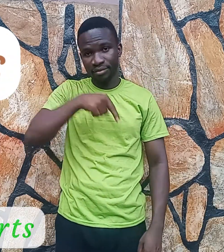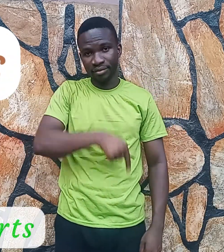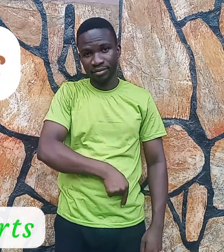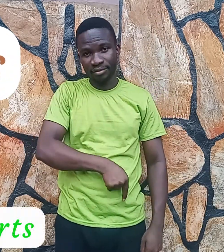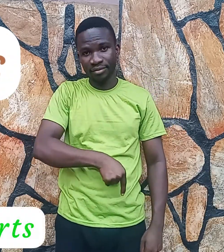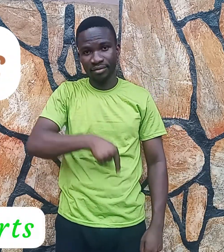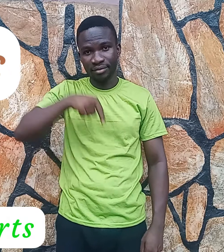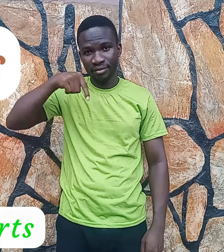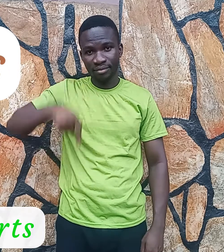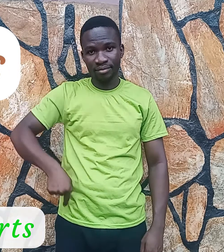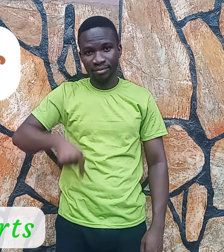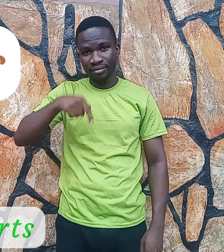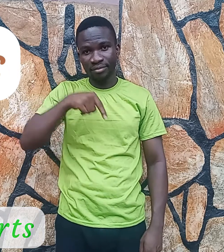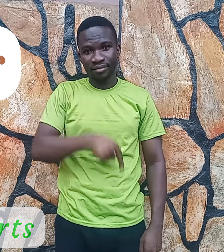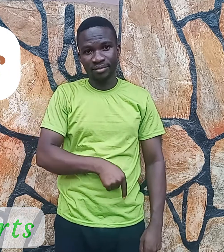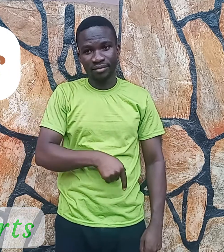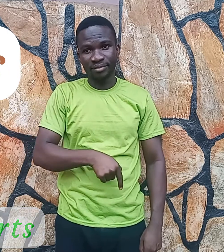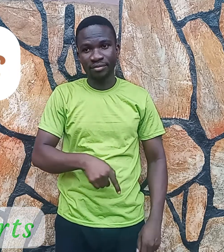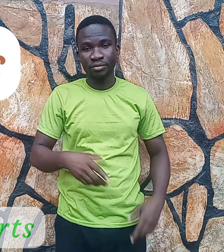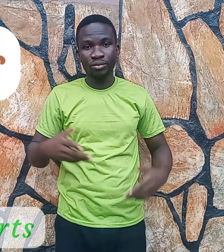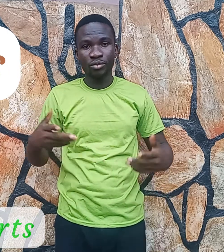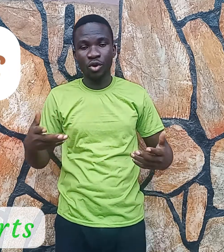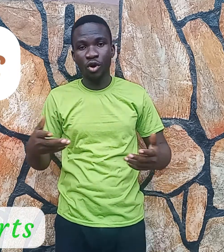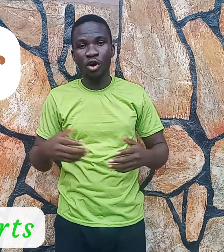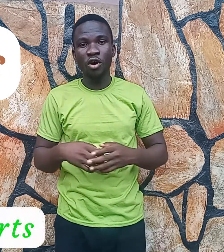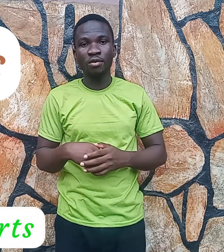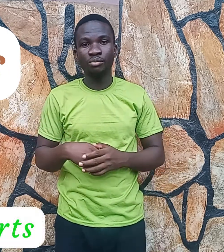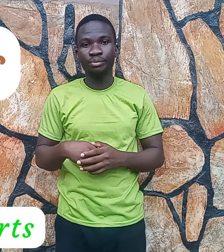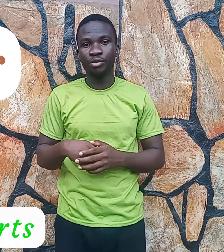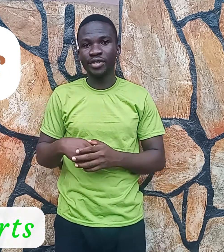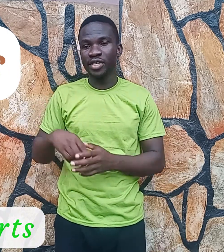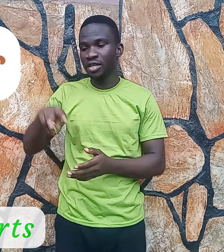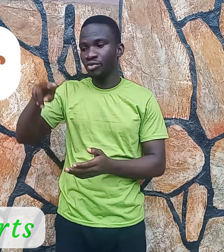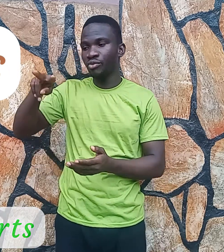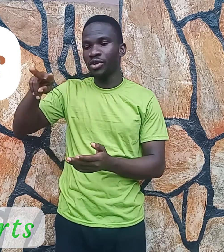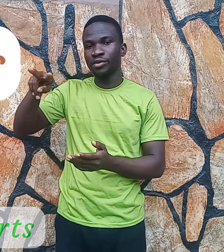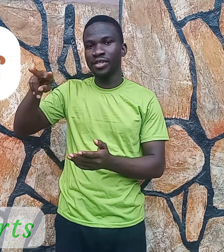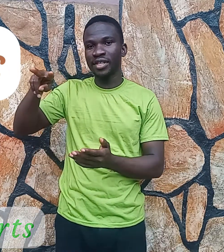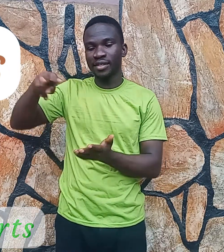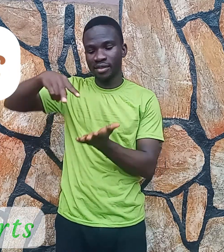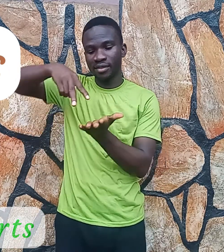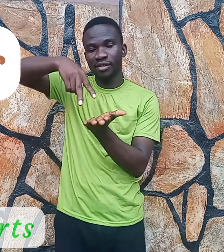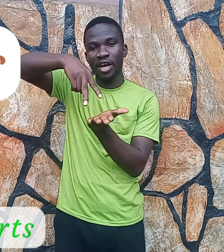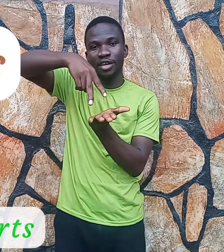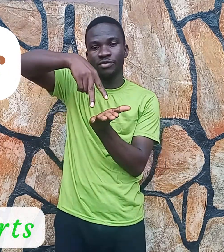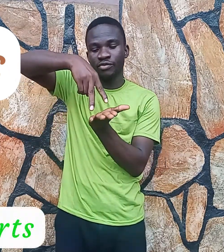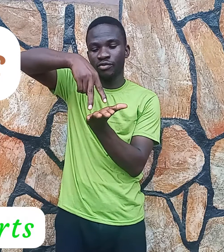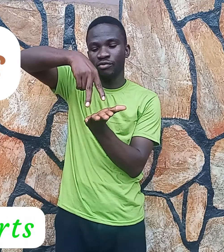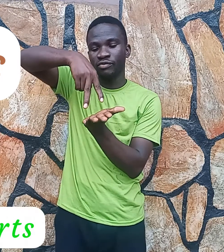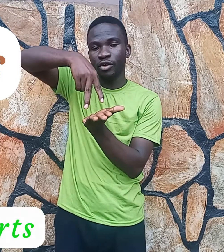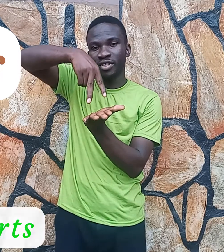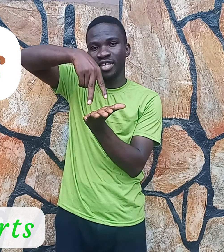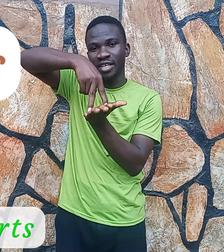Legs. Or mostly we use this sign for stand.